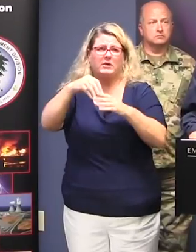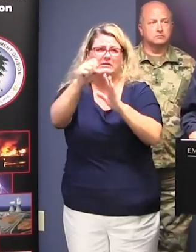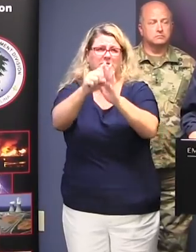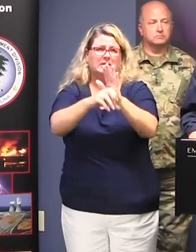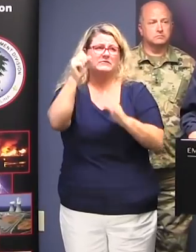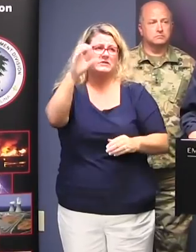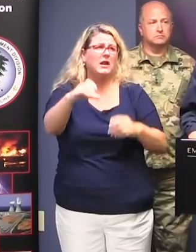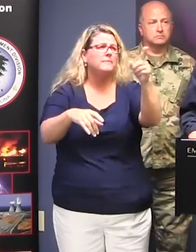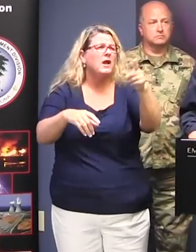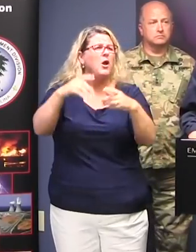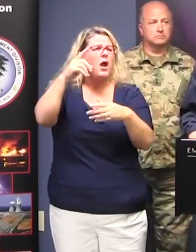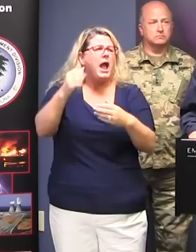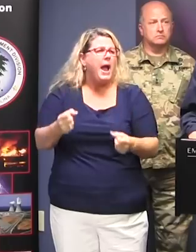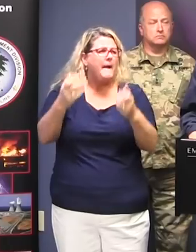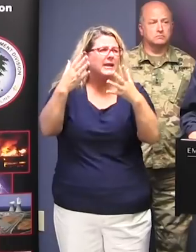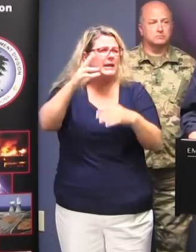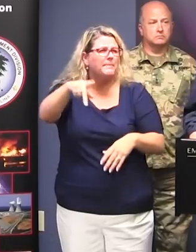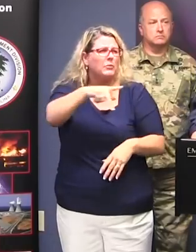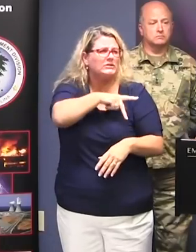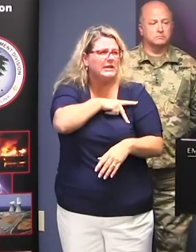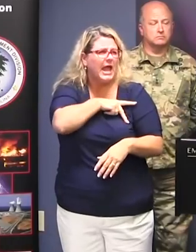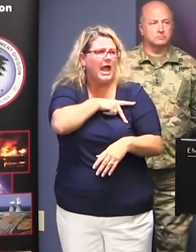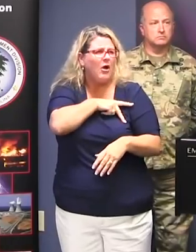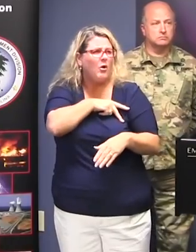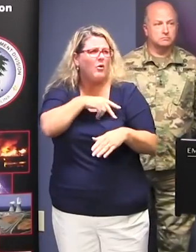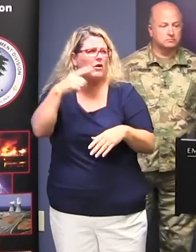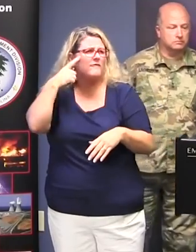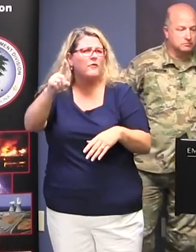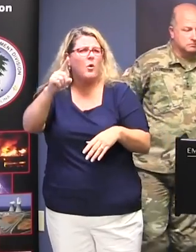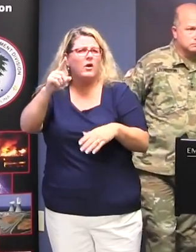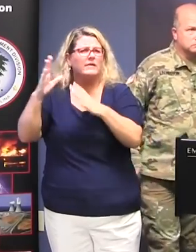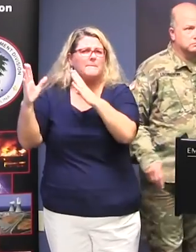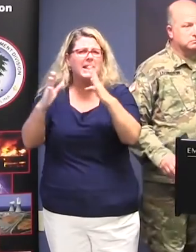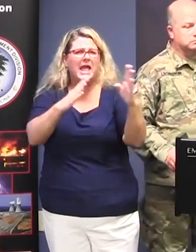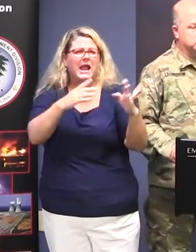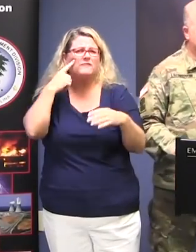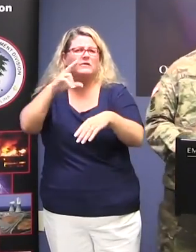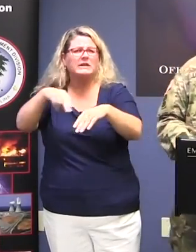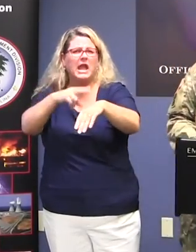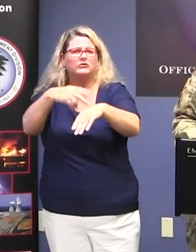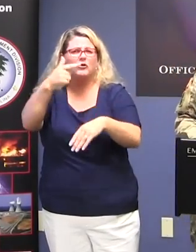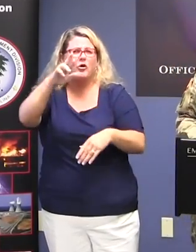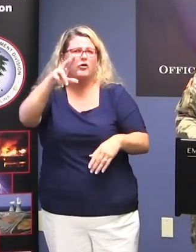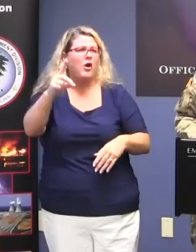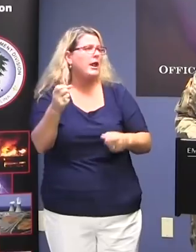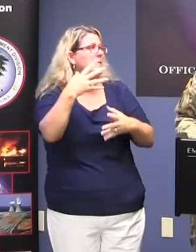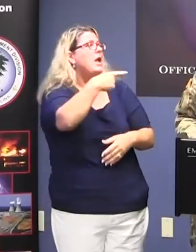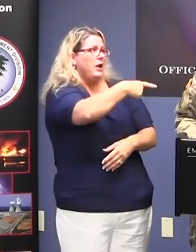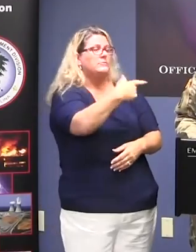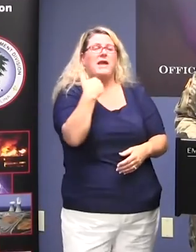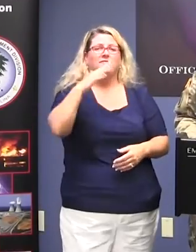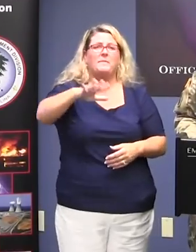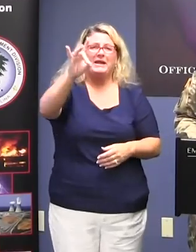Again, can we repeat the number of activated personnel in place to deal with those contingency plans and the National Guardsmen? Right now, we